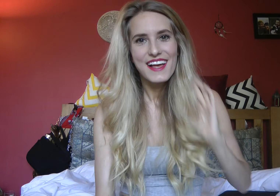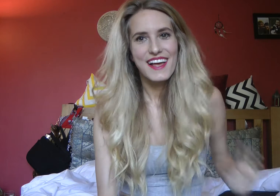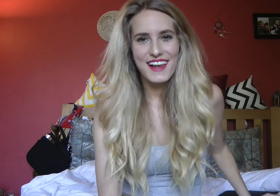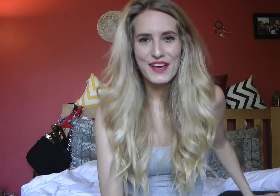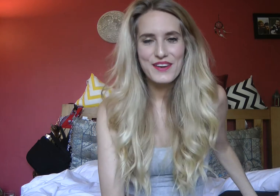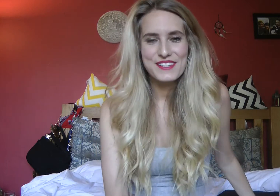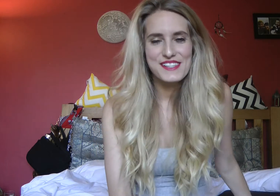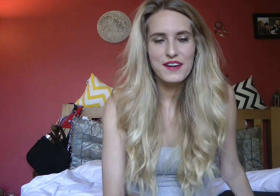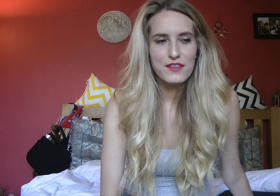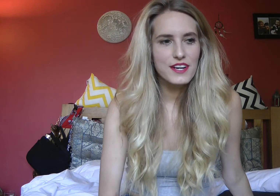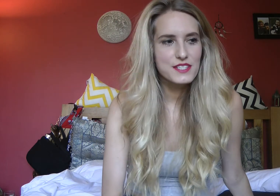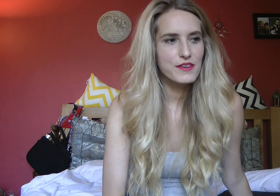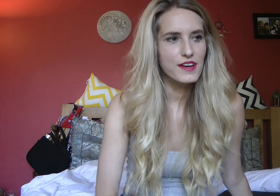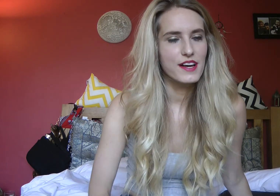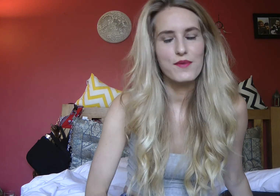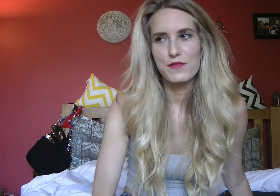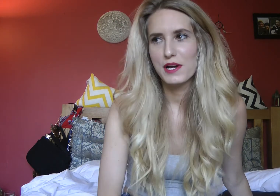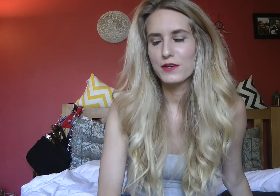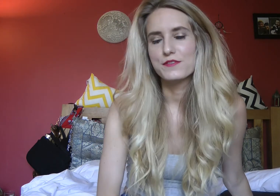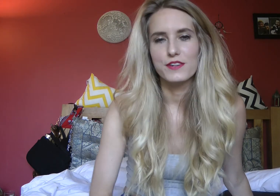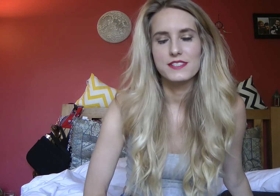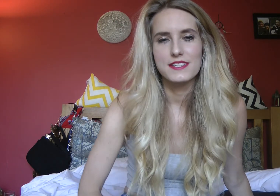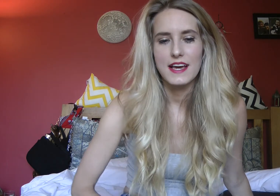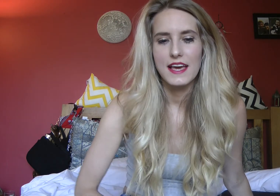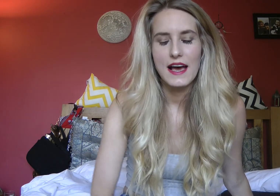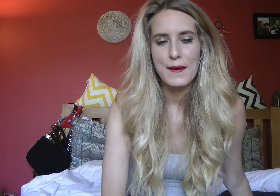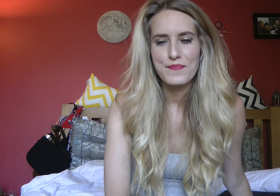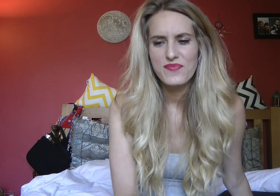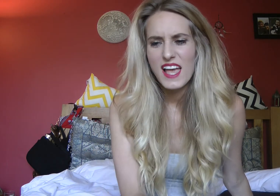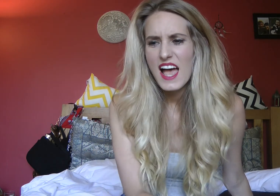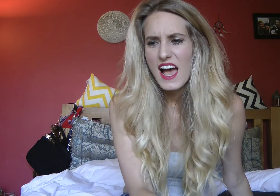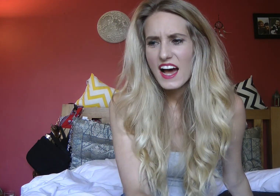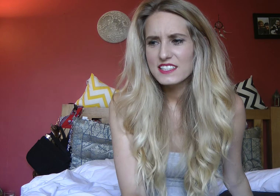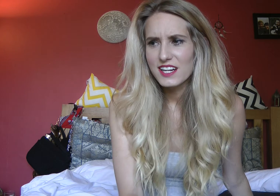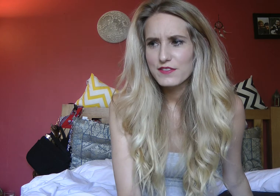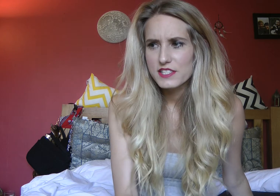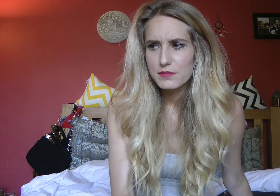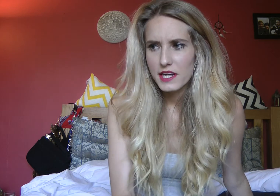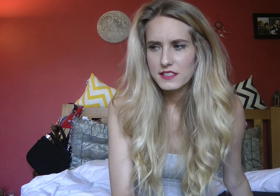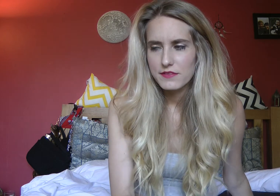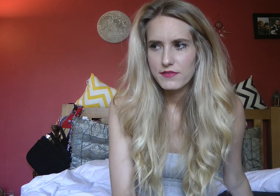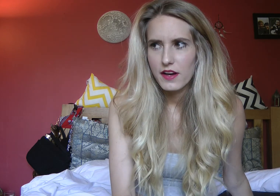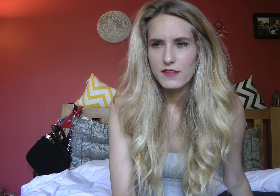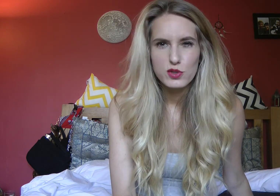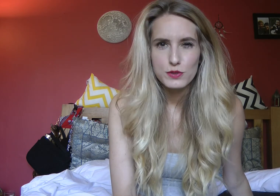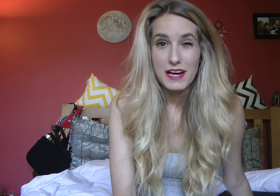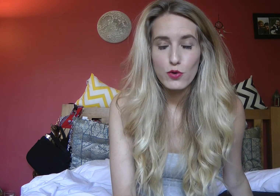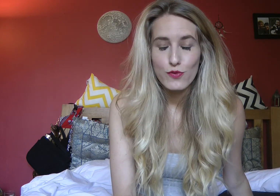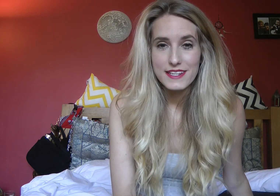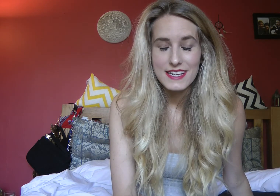Hello, so I thought I'd do one of my honest vlogs today and it's kind of a subject I've talked about already